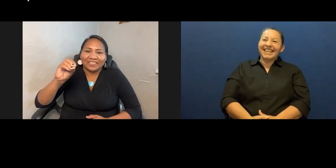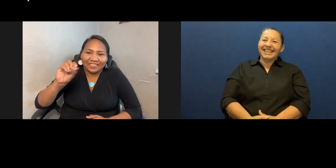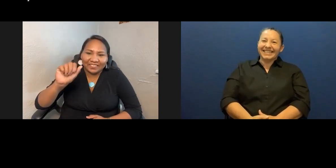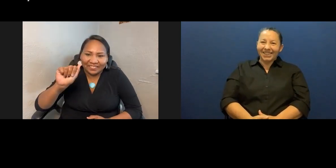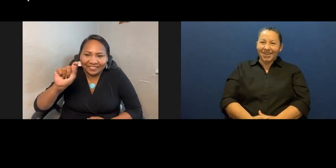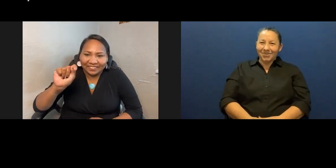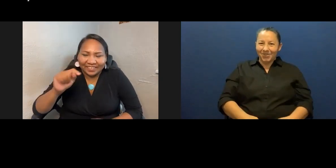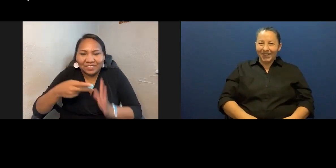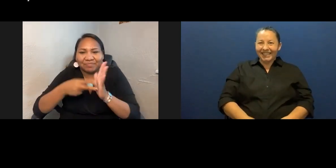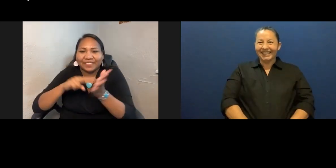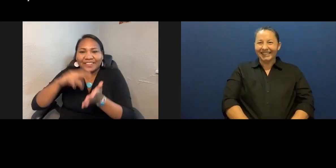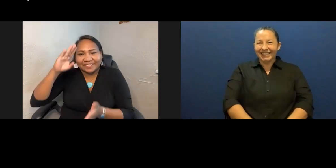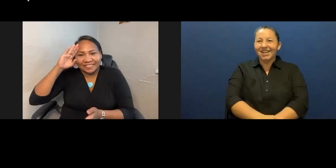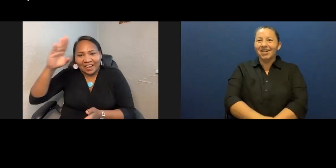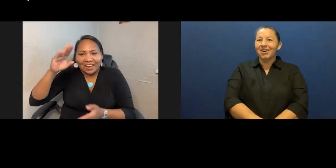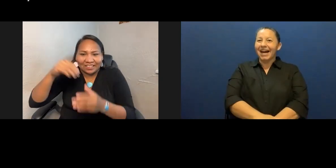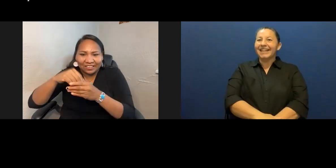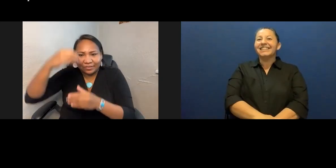Hi, yes, hello.